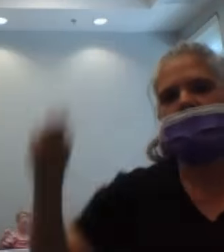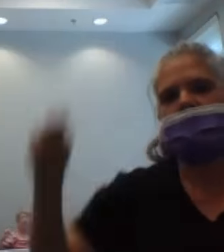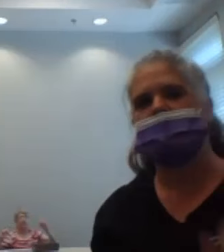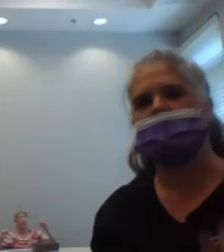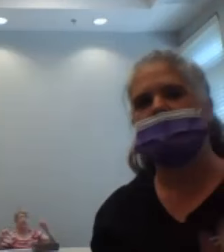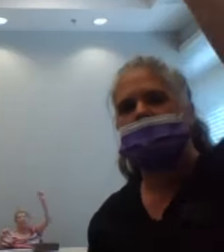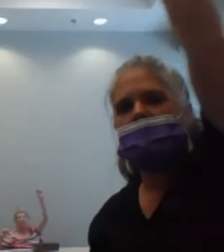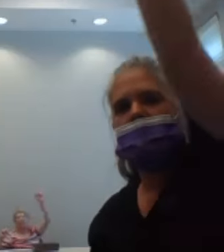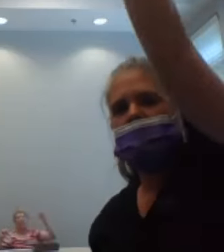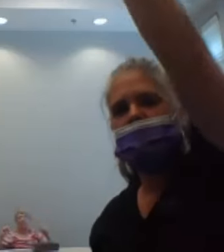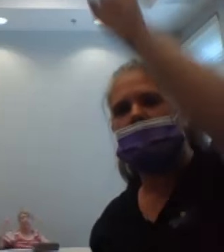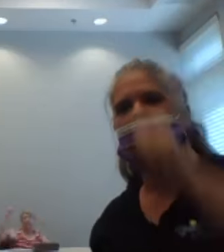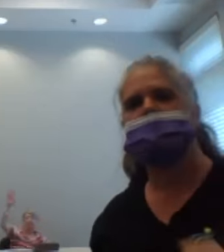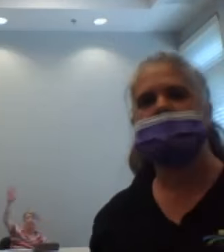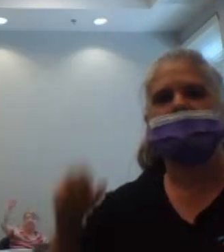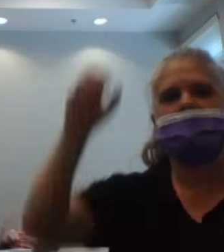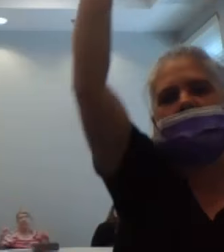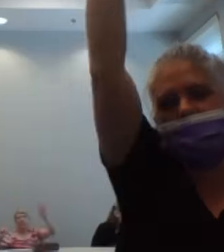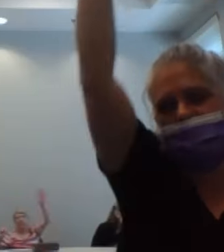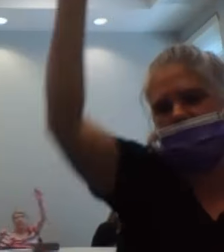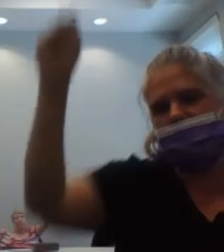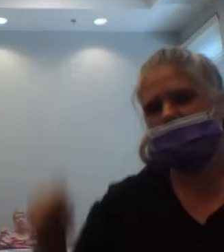15,